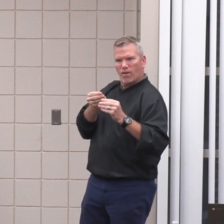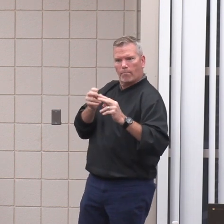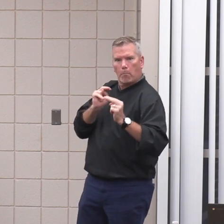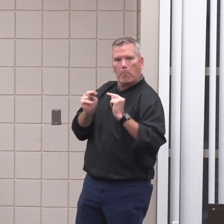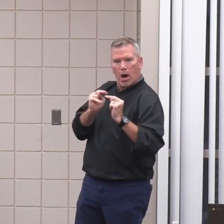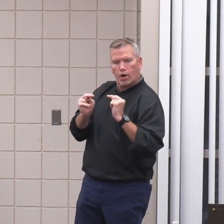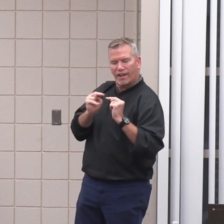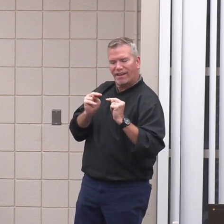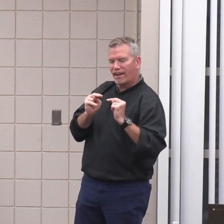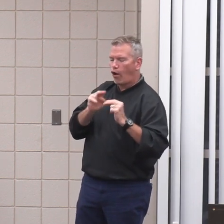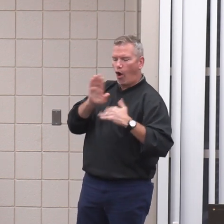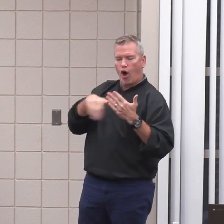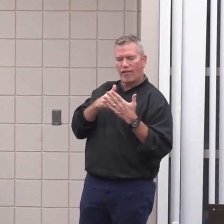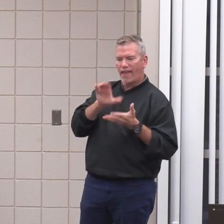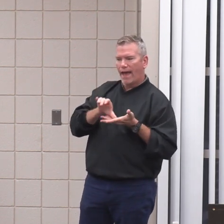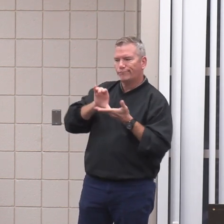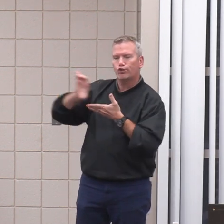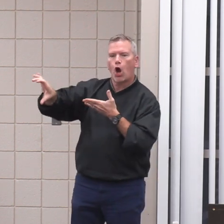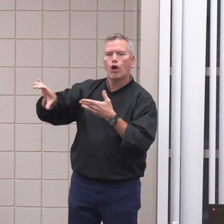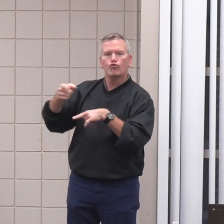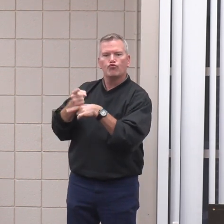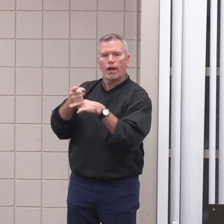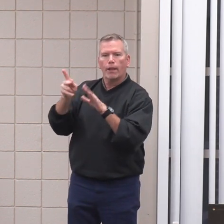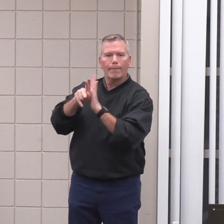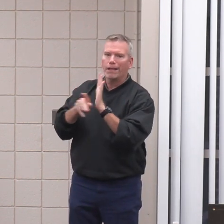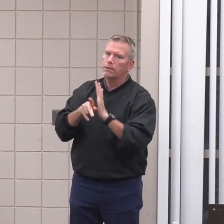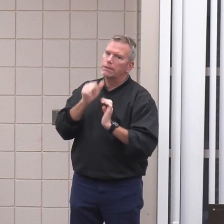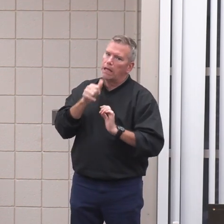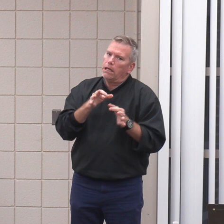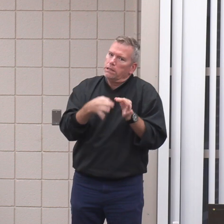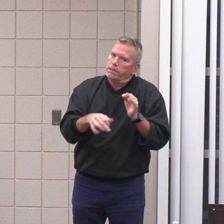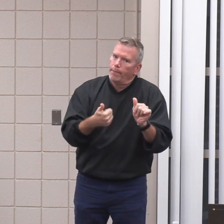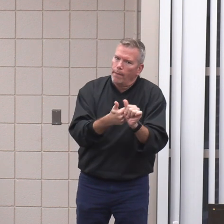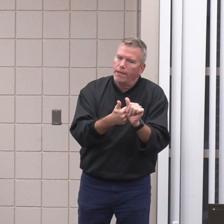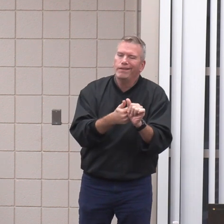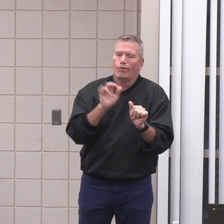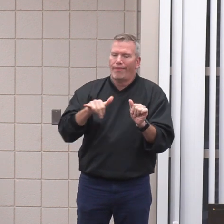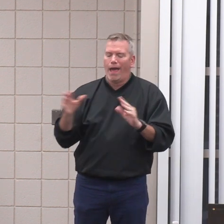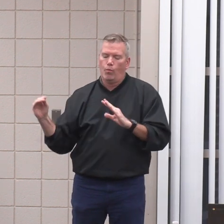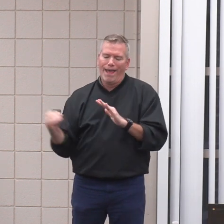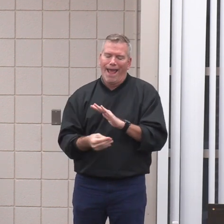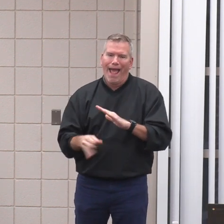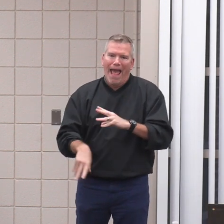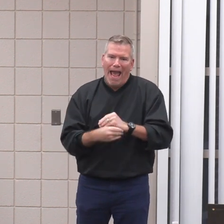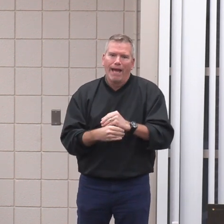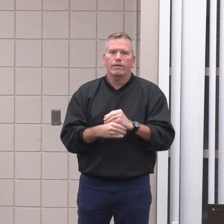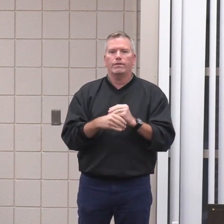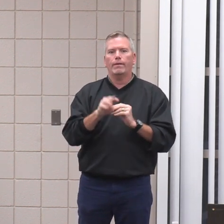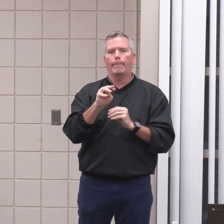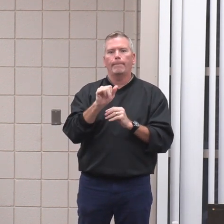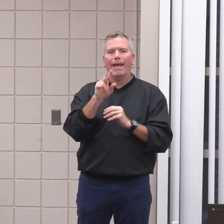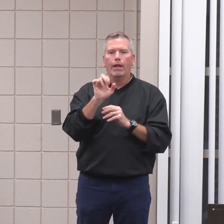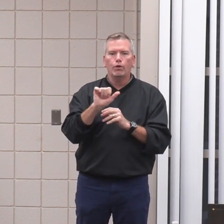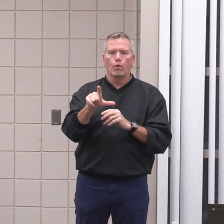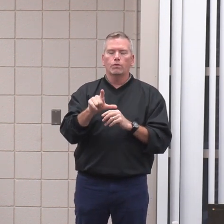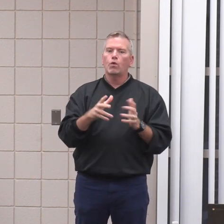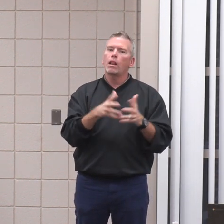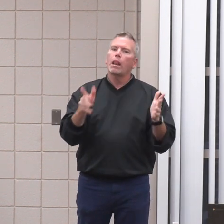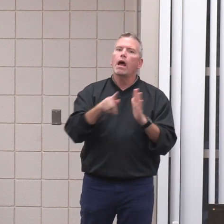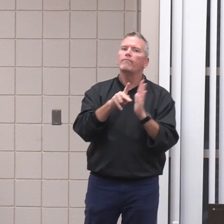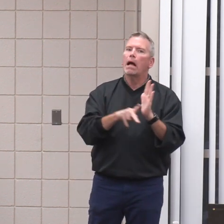regular policy at this point. They weren't just an update, so they're in the manual now. So a lot of policies that were in there that